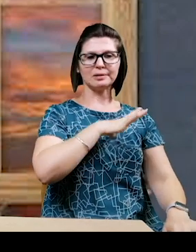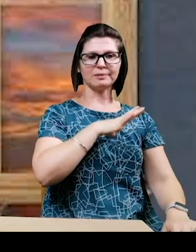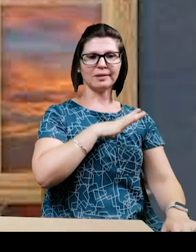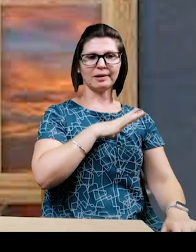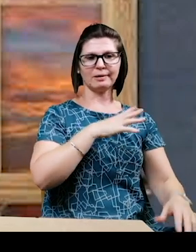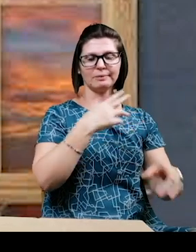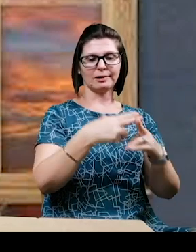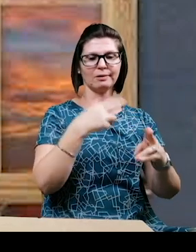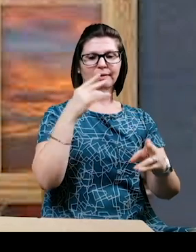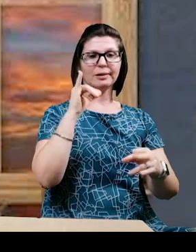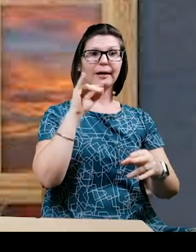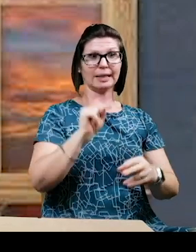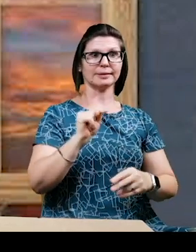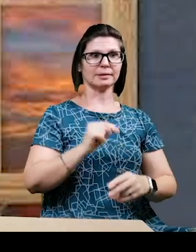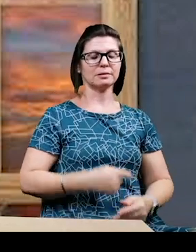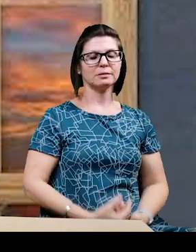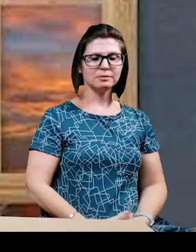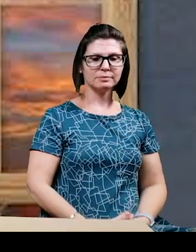it.